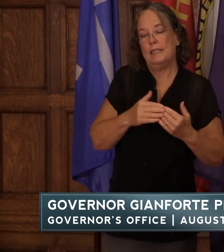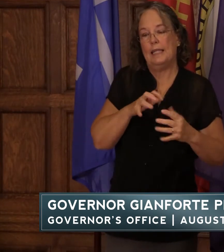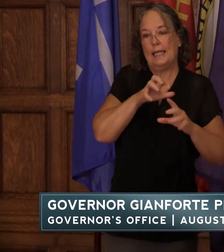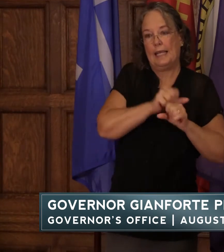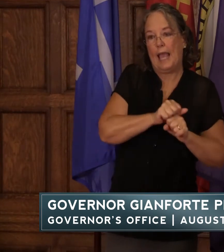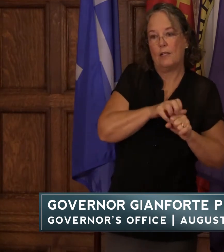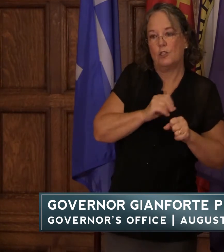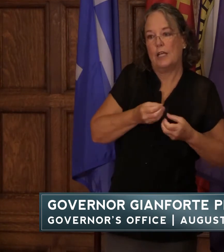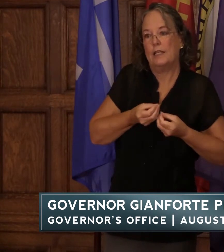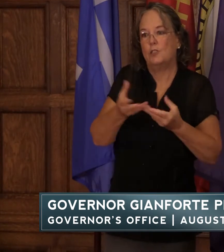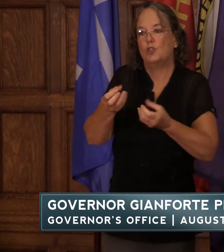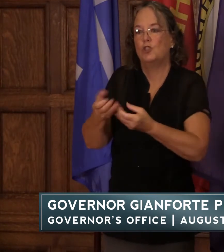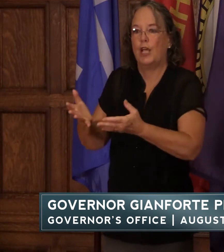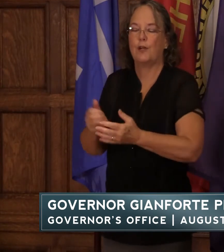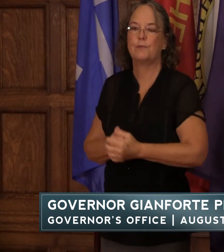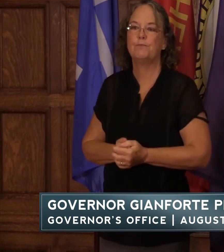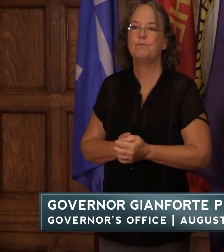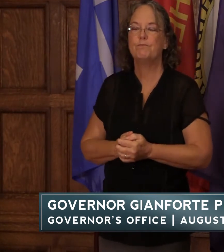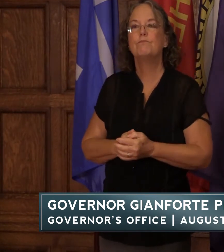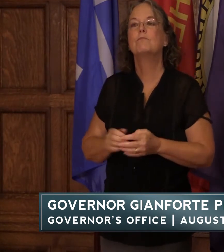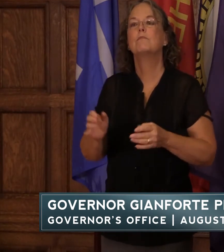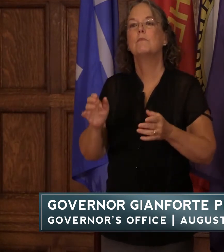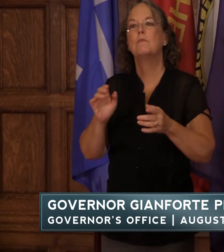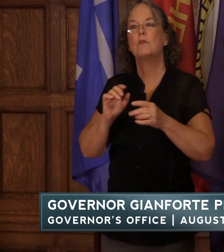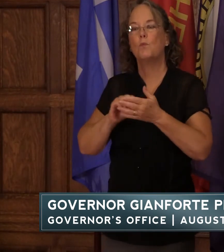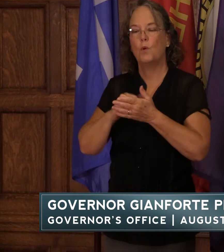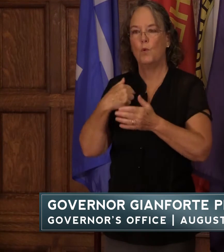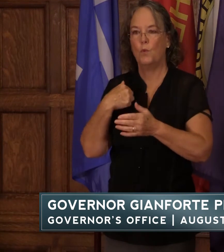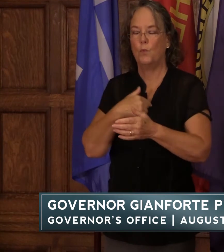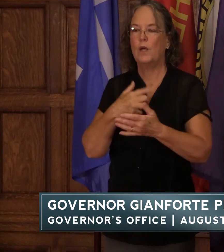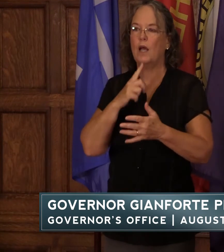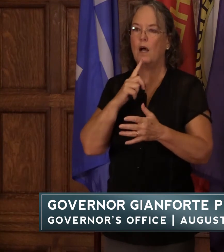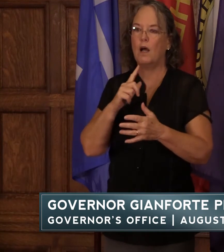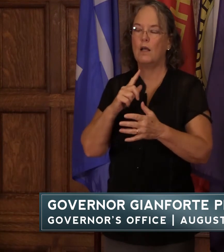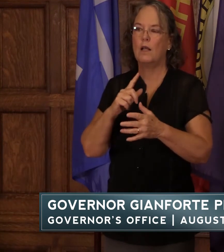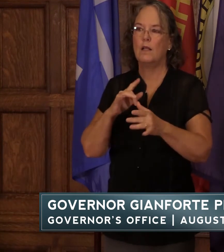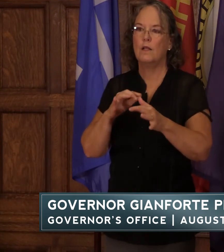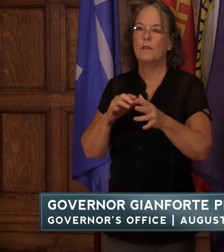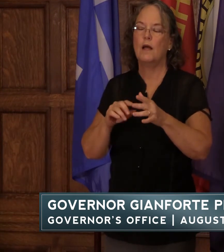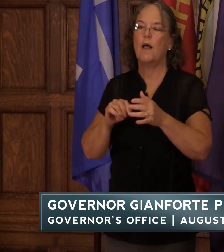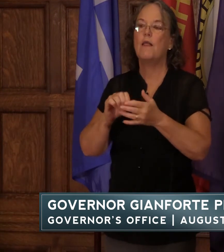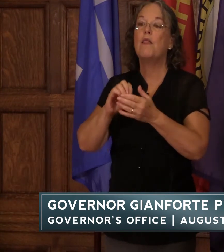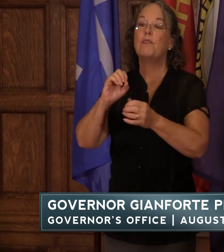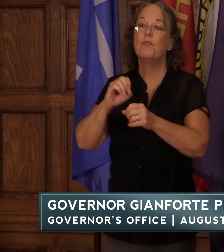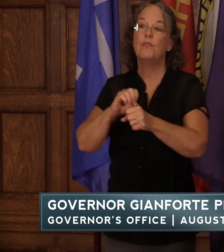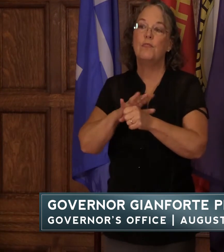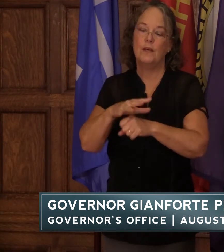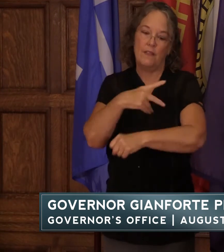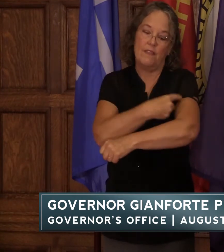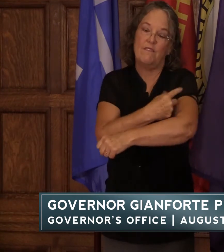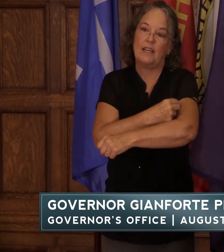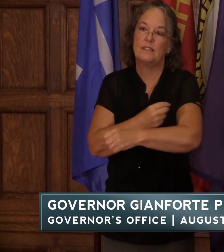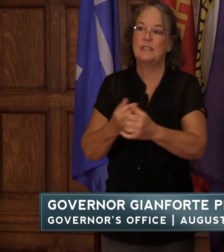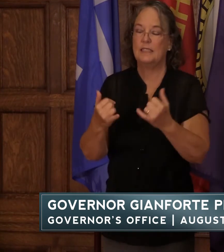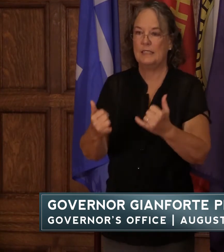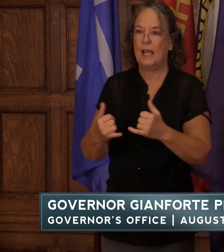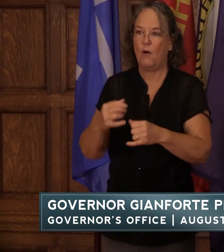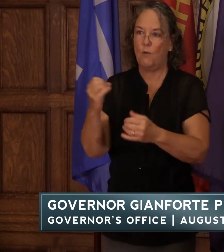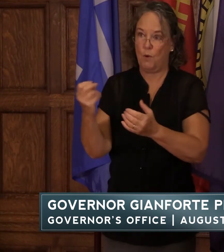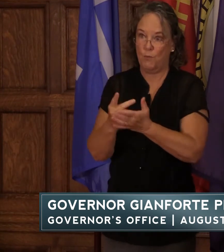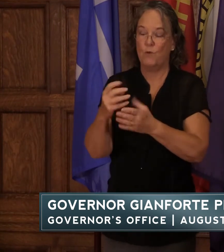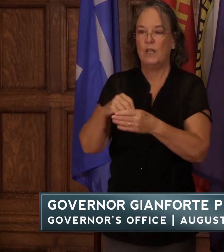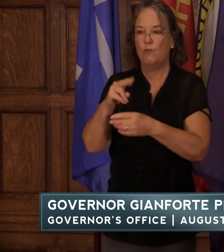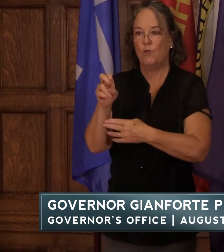the covet 19 vaccinations authorized in the united states remain highly effective at preventing severe death and or